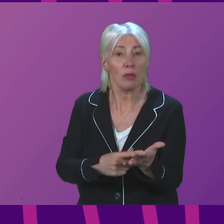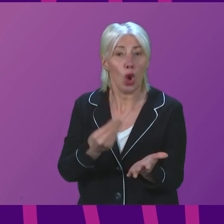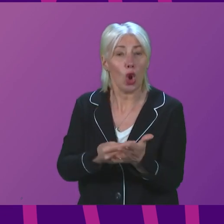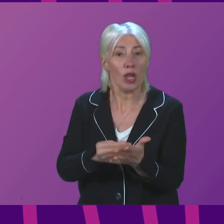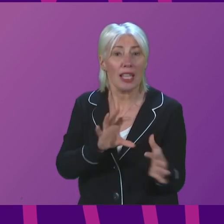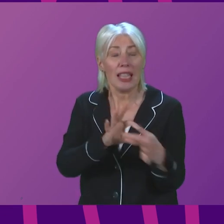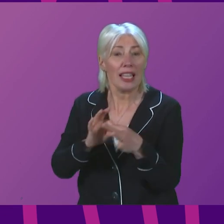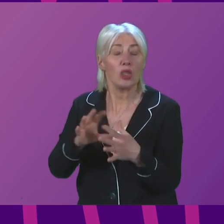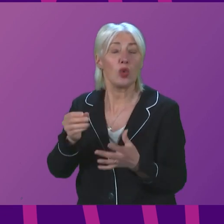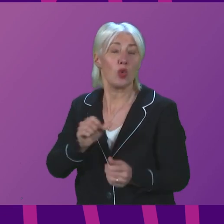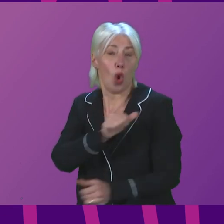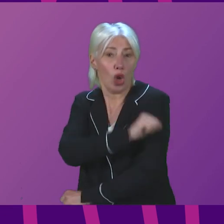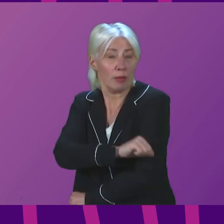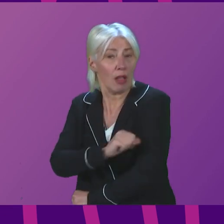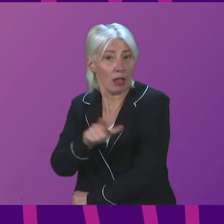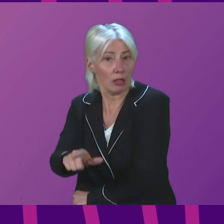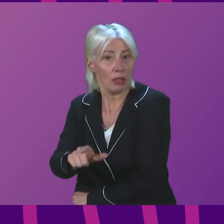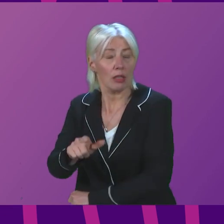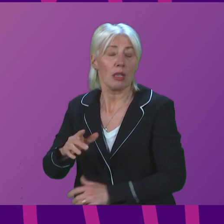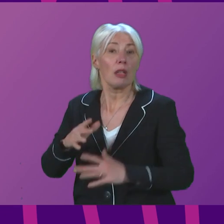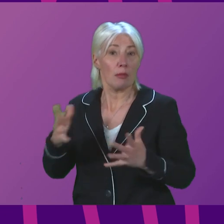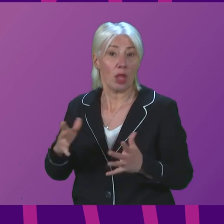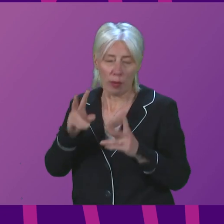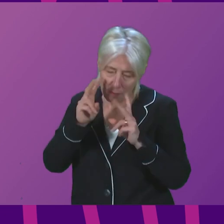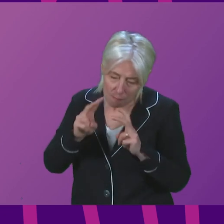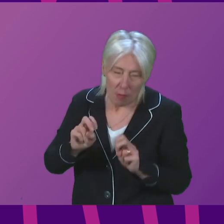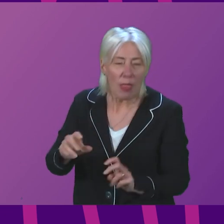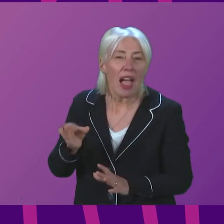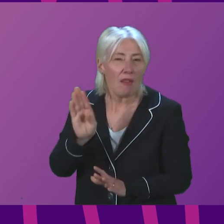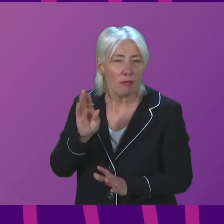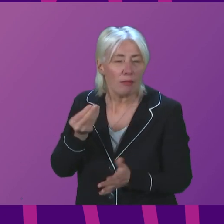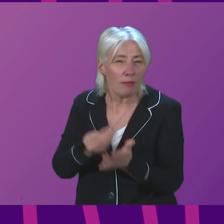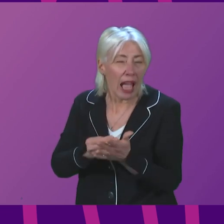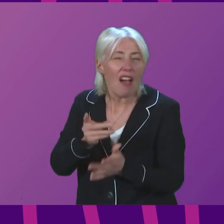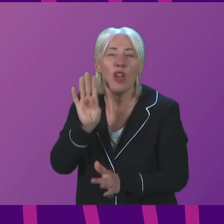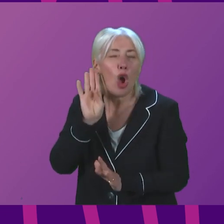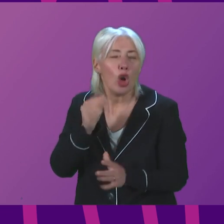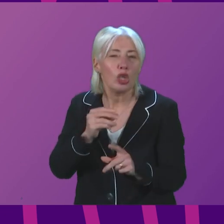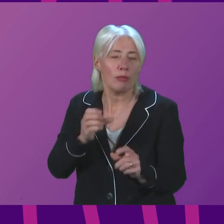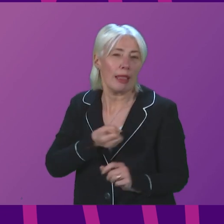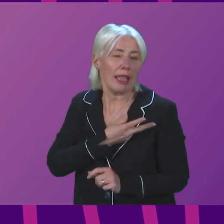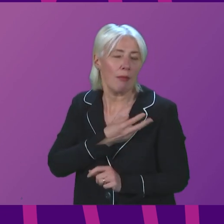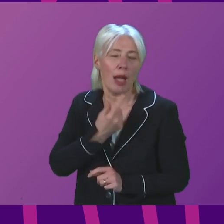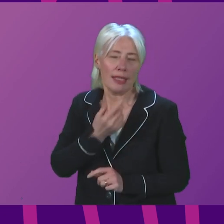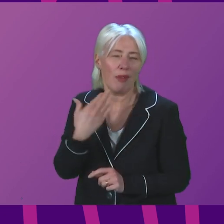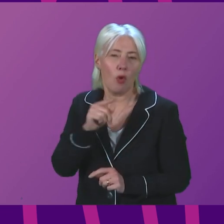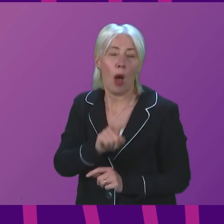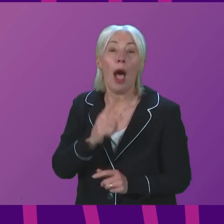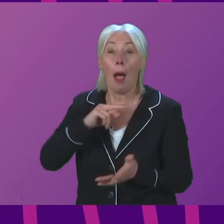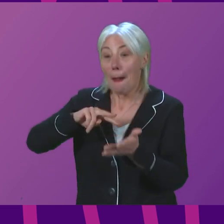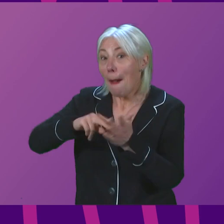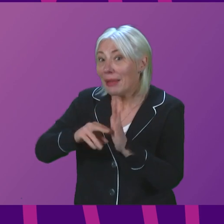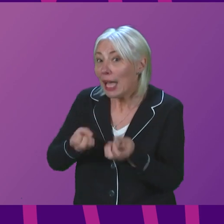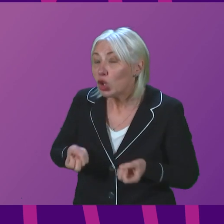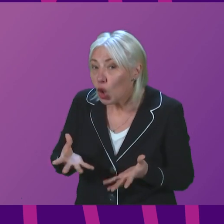to hospitals. So the vast majority of that figure, and I've looked at that closely because I've heard Labour use it, relates to planned costs which were in no way